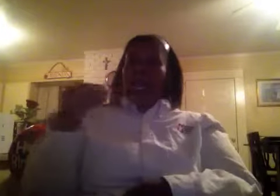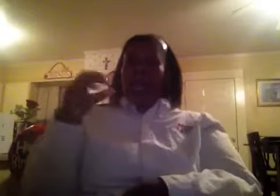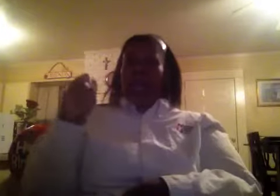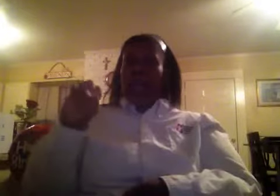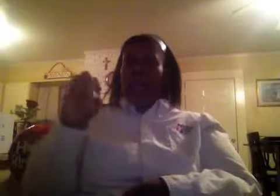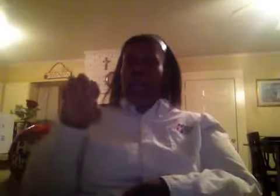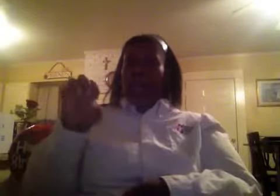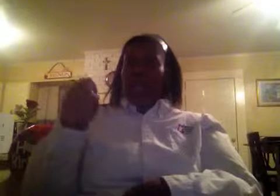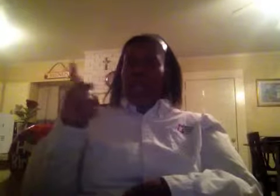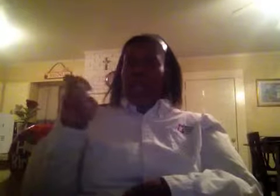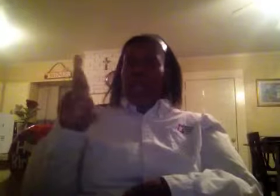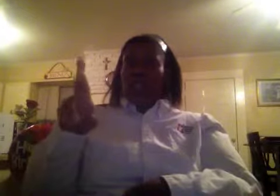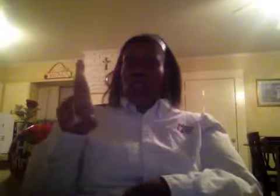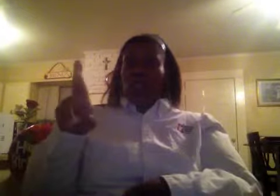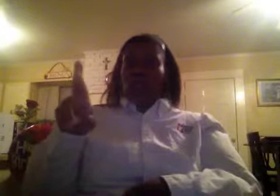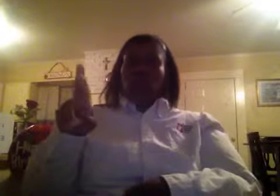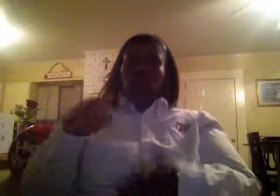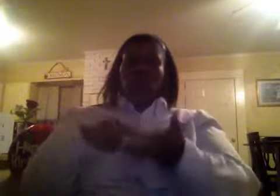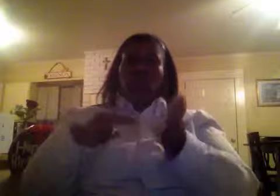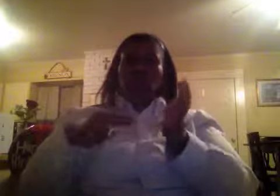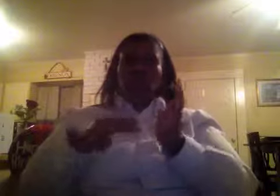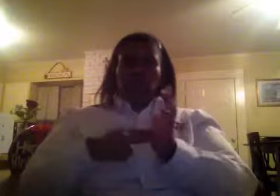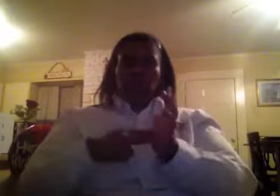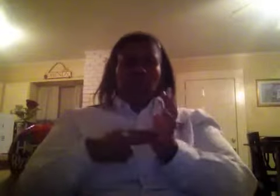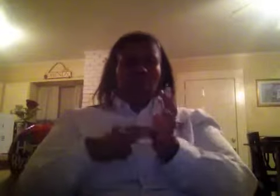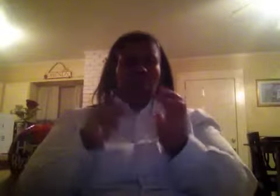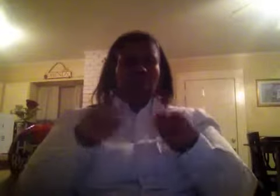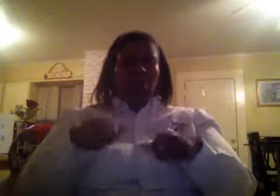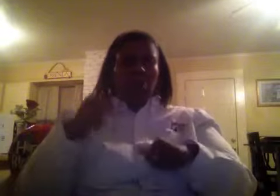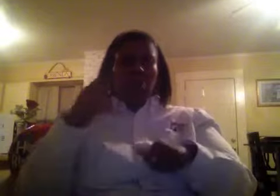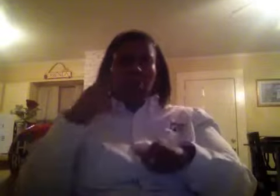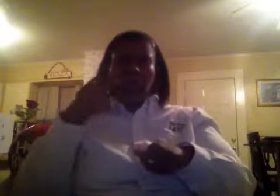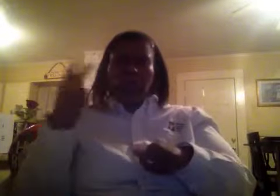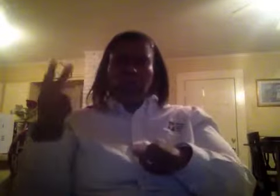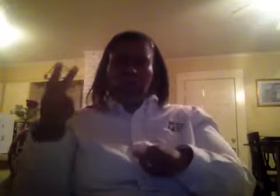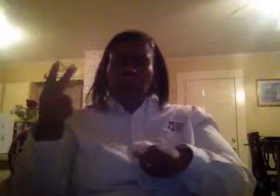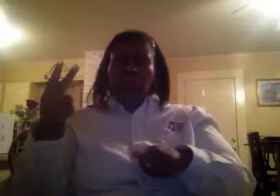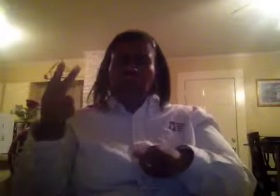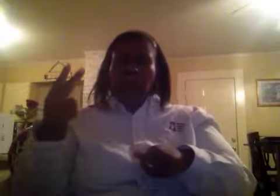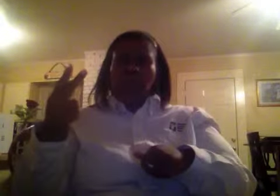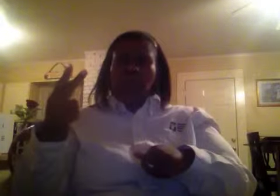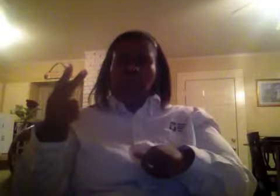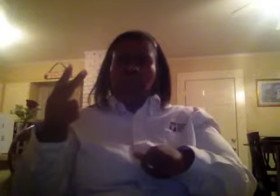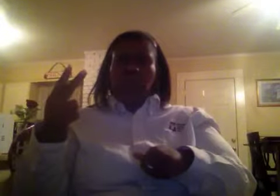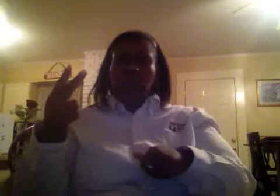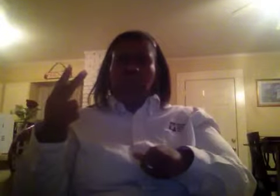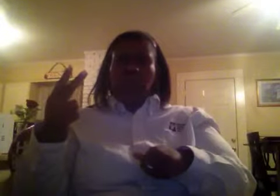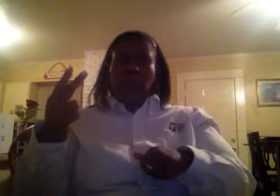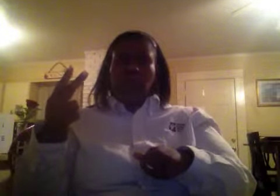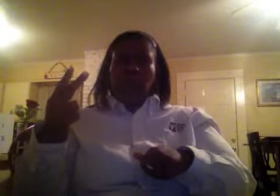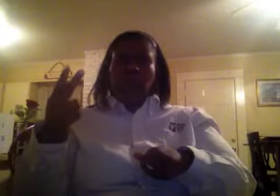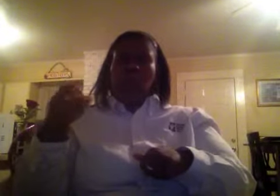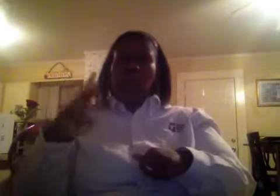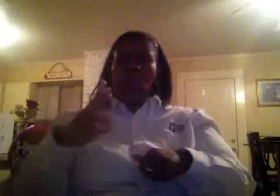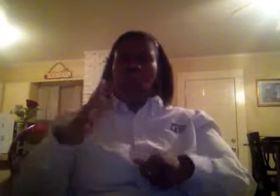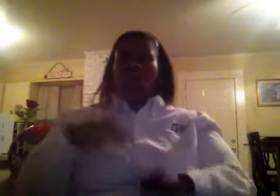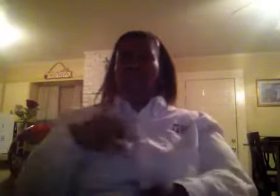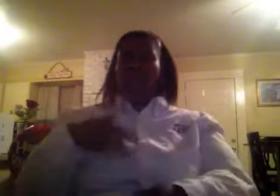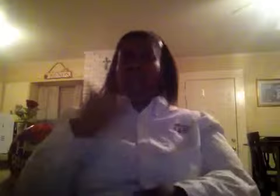their children. In the future, other equipment will monitor a baby's health and